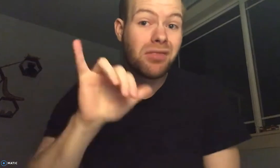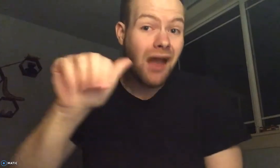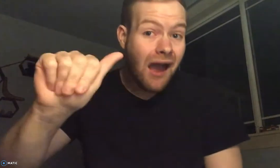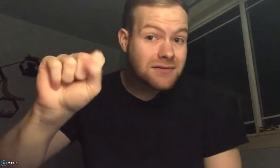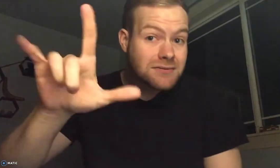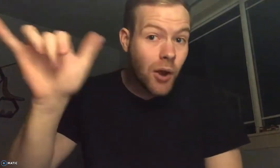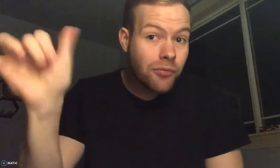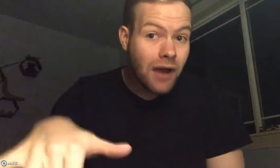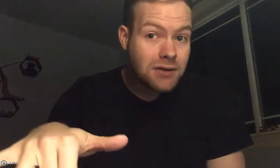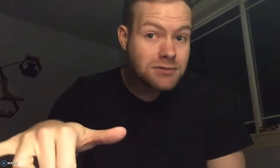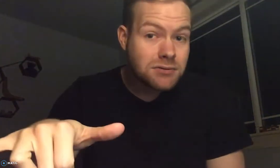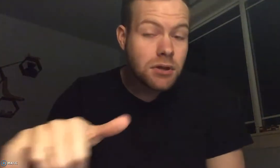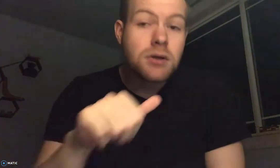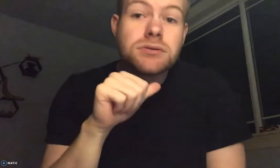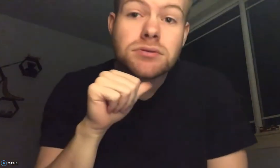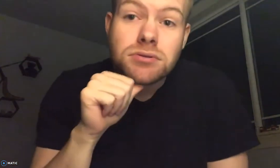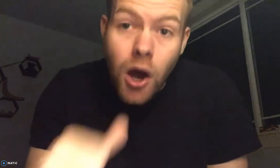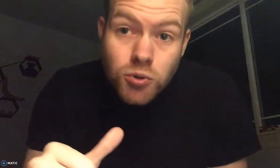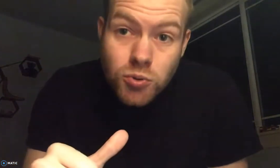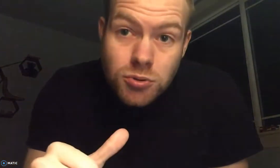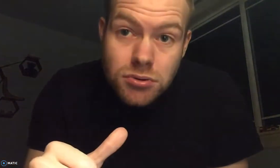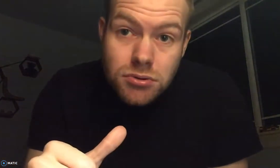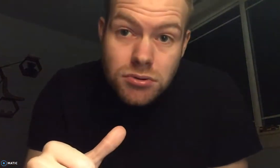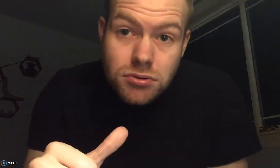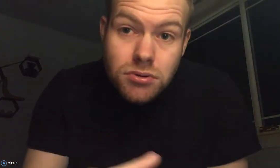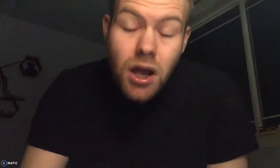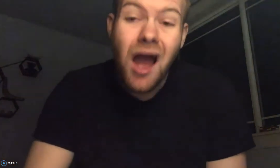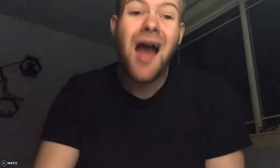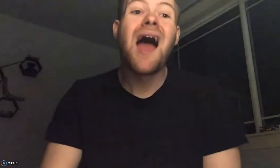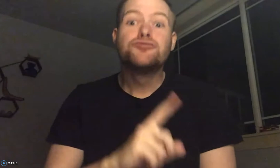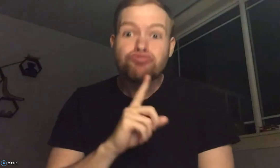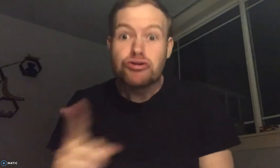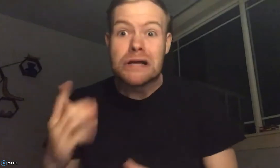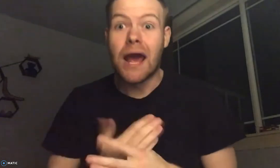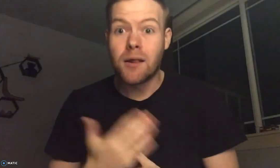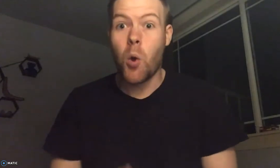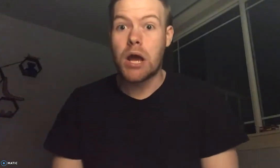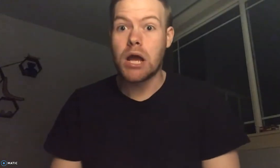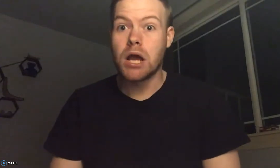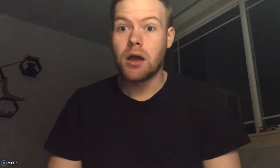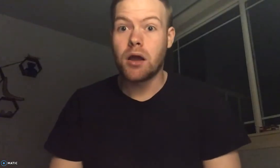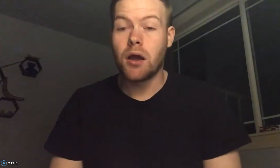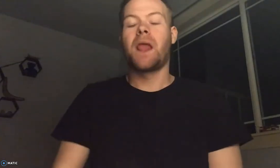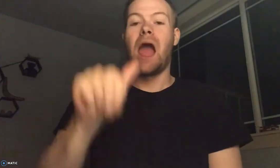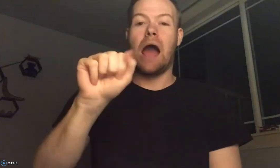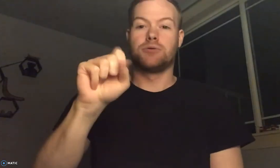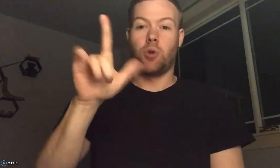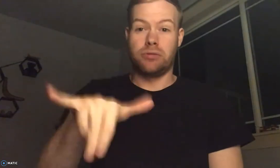video like that on ASL.That, just don't. And it's really annoying.